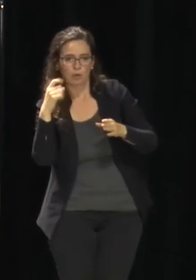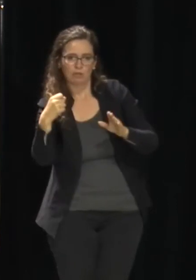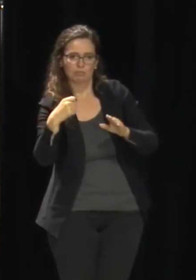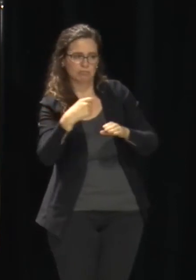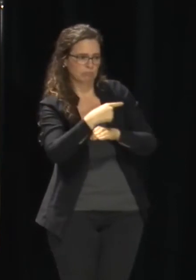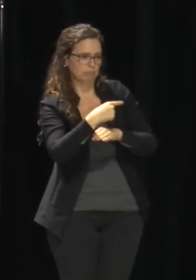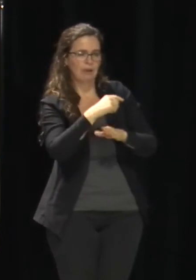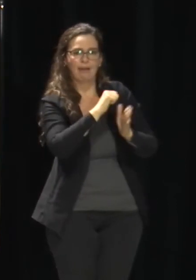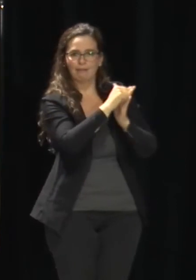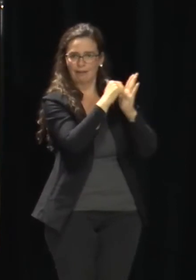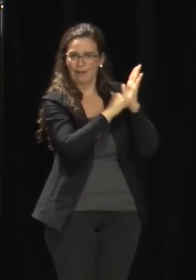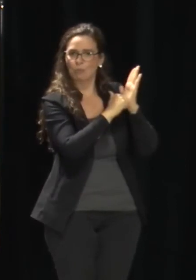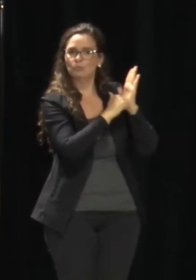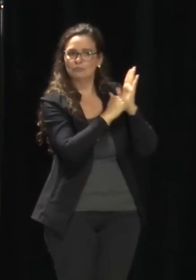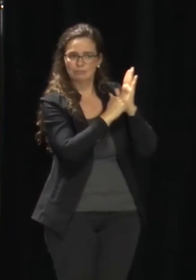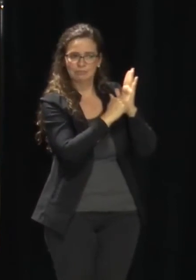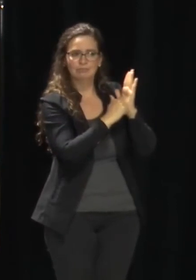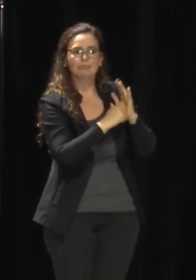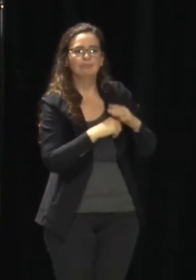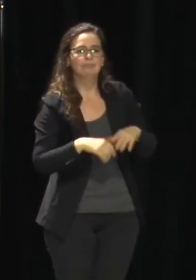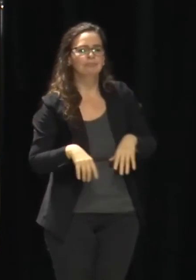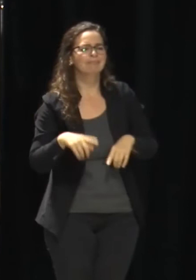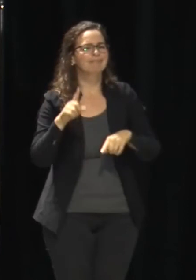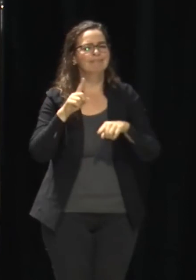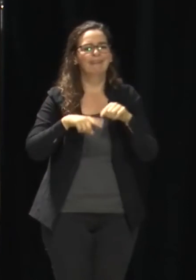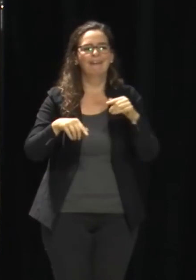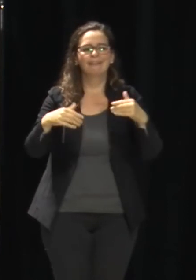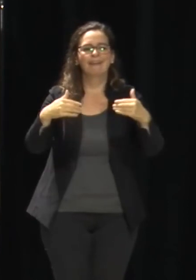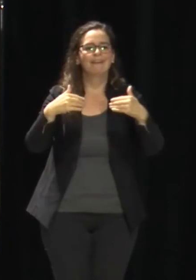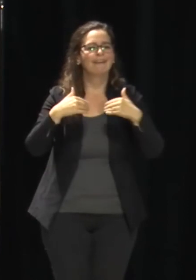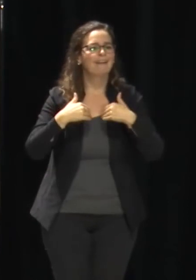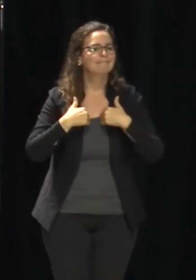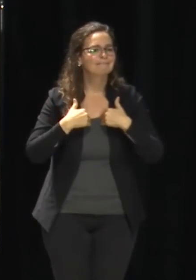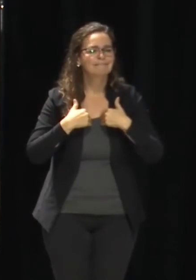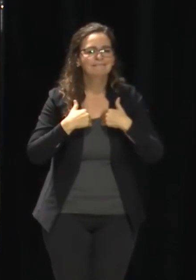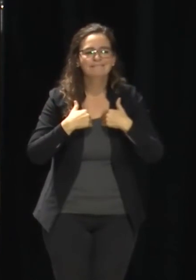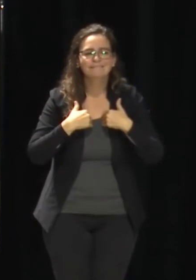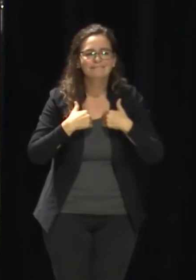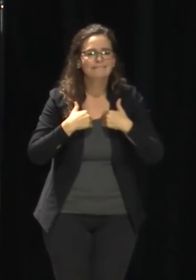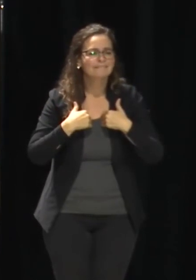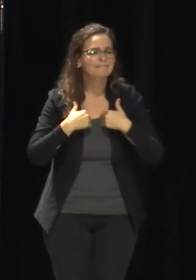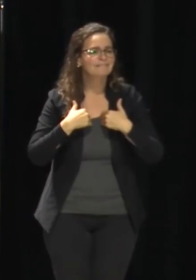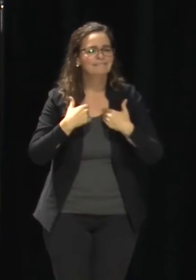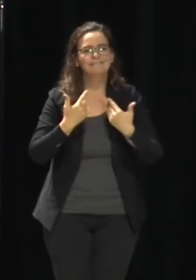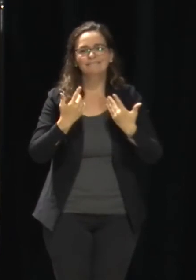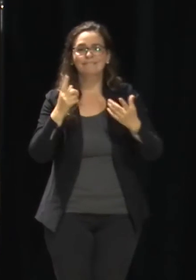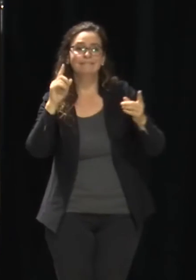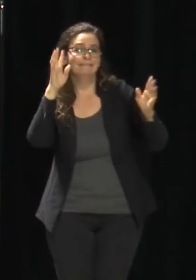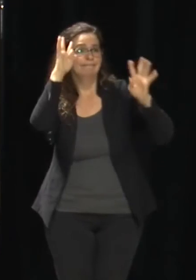why we just can't have people walking up without, you know, setting up an appointment.